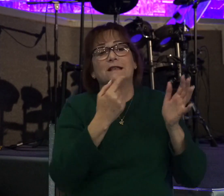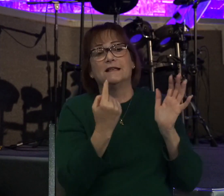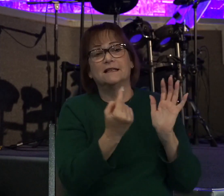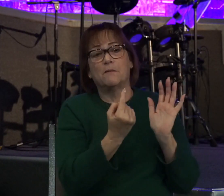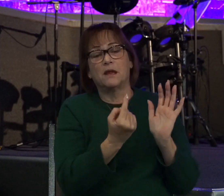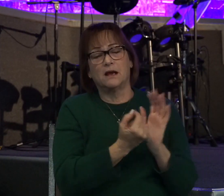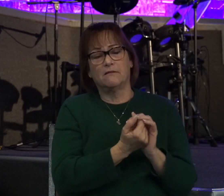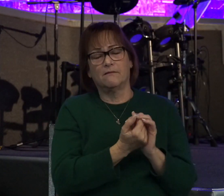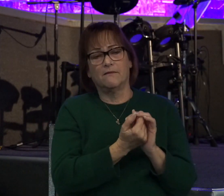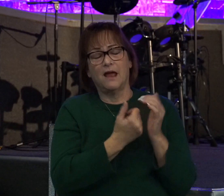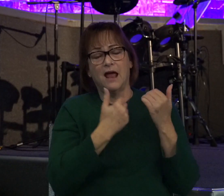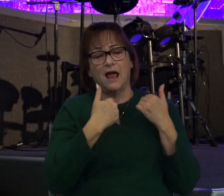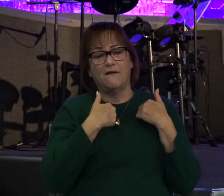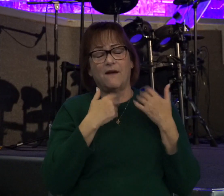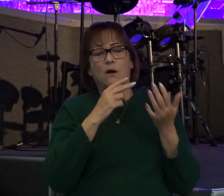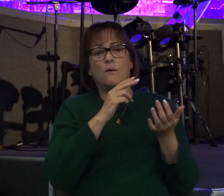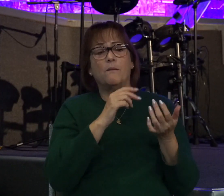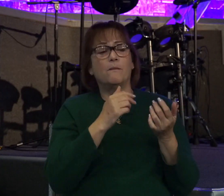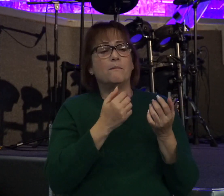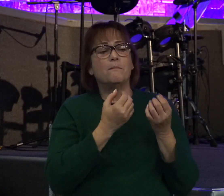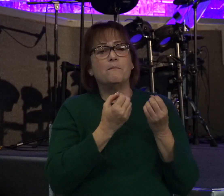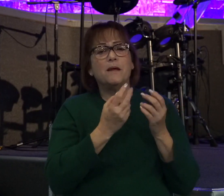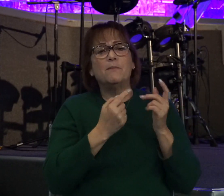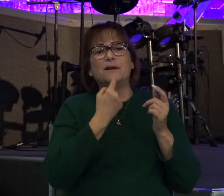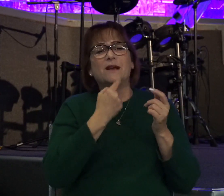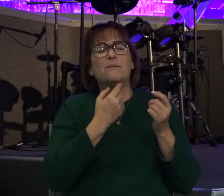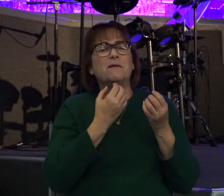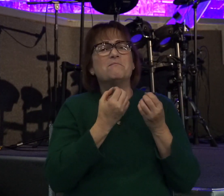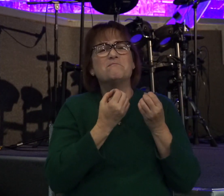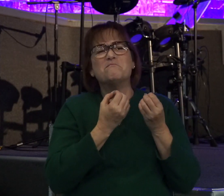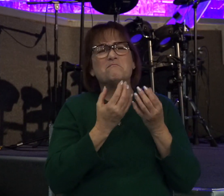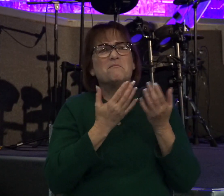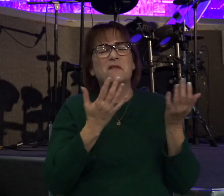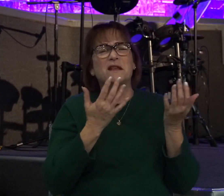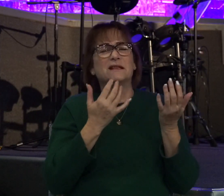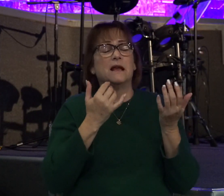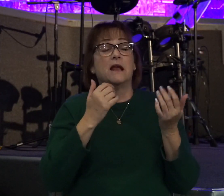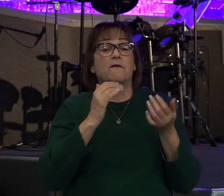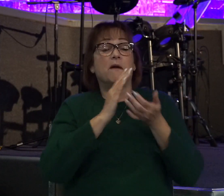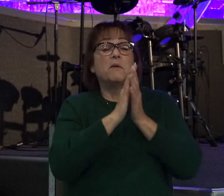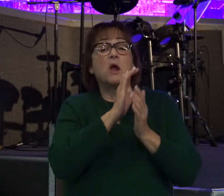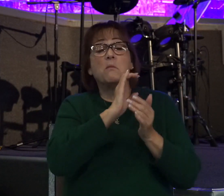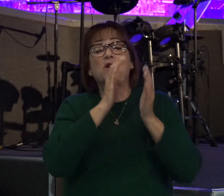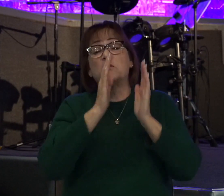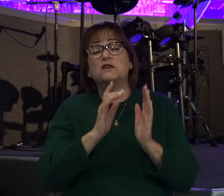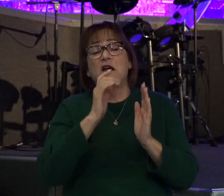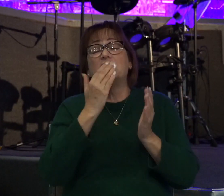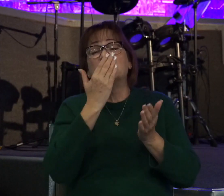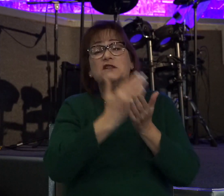I've had people tell me all kinds of things, guys. If I become a Christian, that means I have to stop partying.